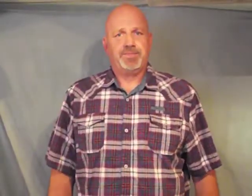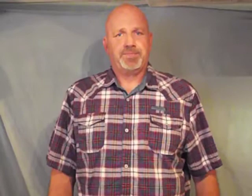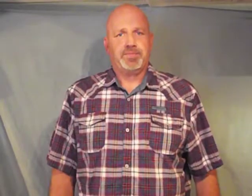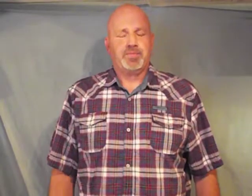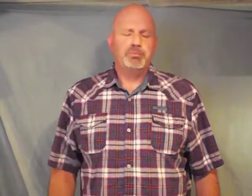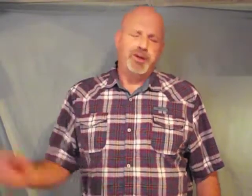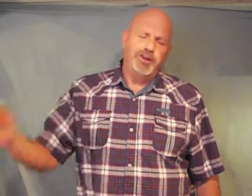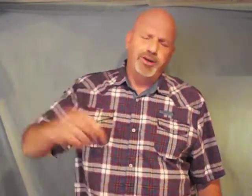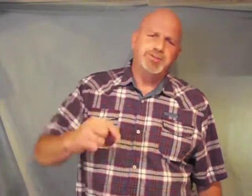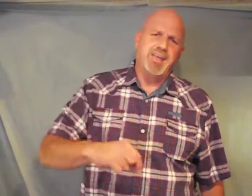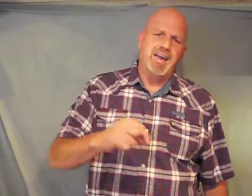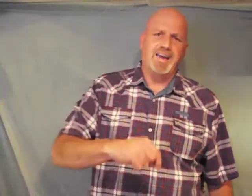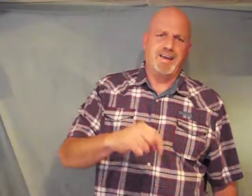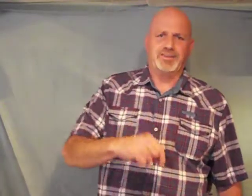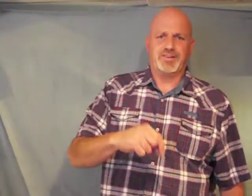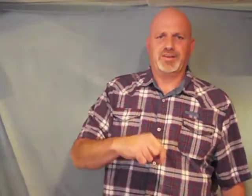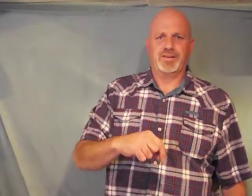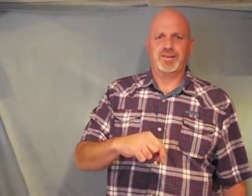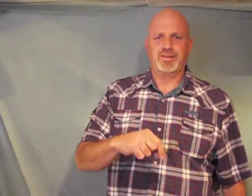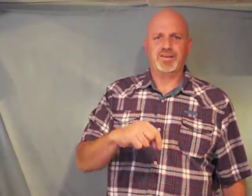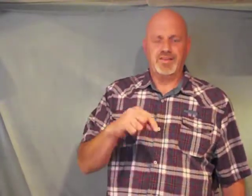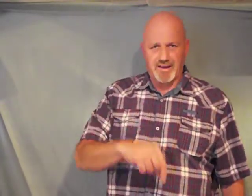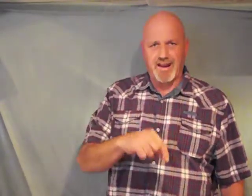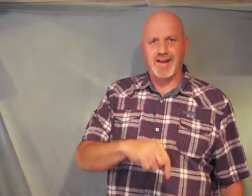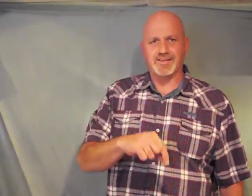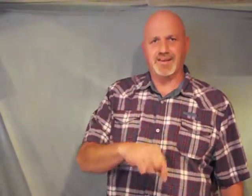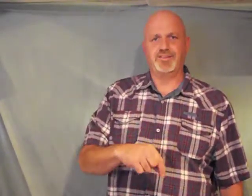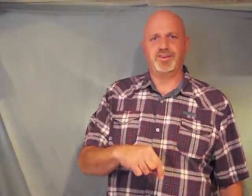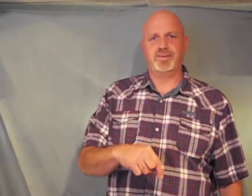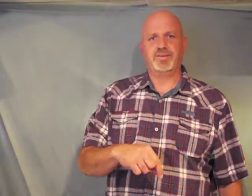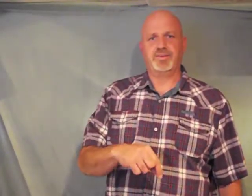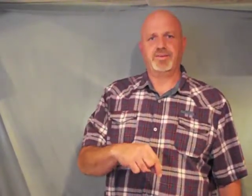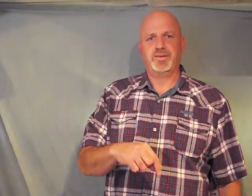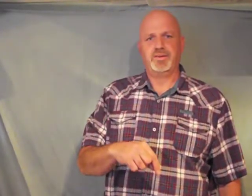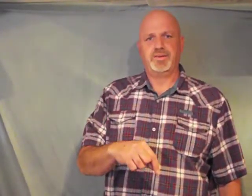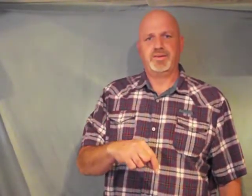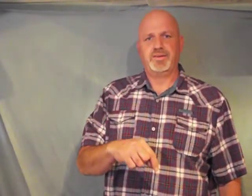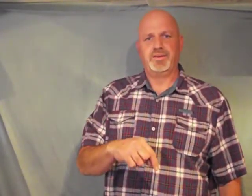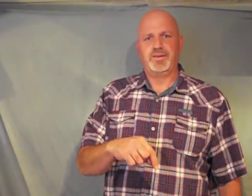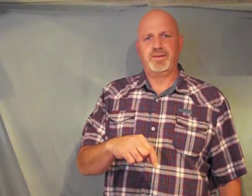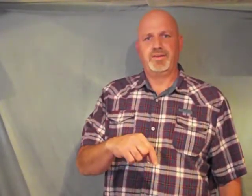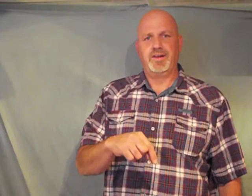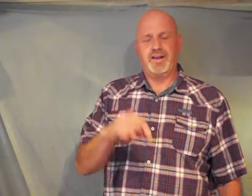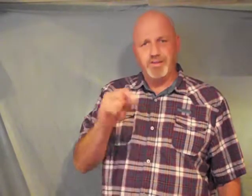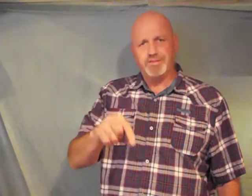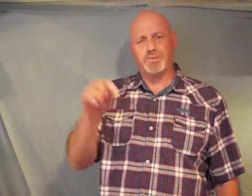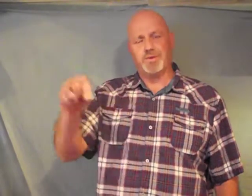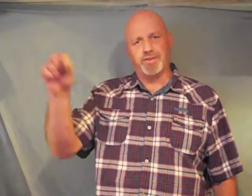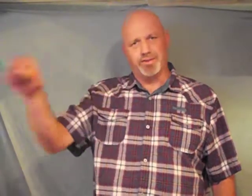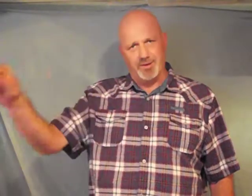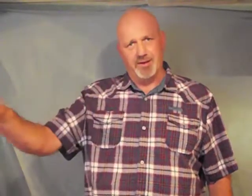but use that gift that God has given you and use it with authority